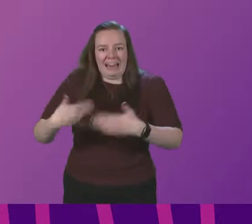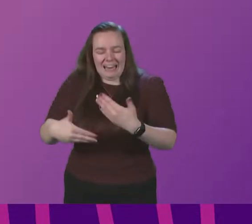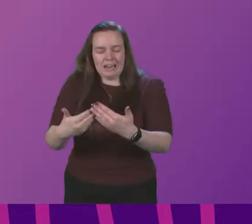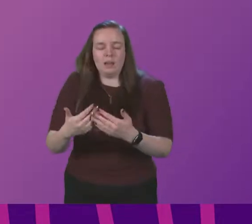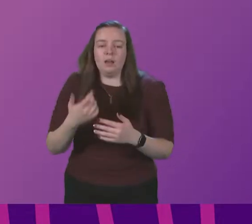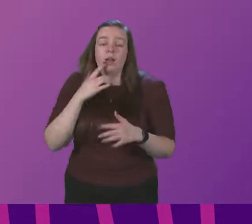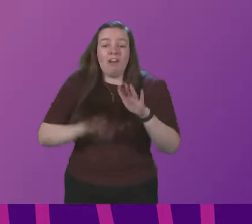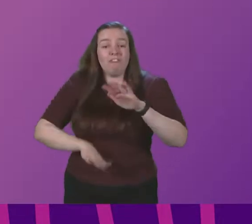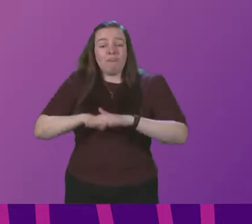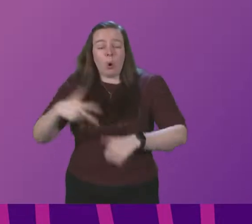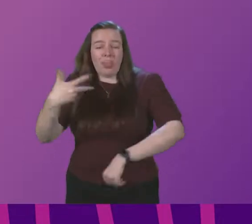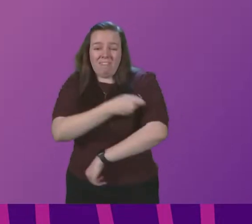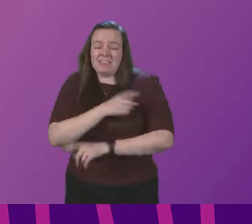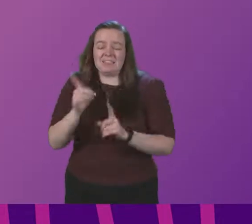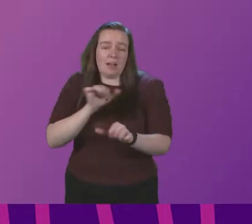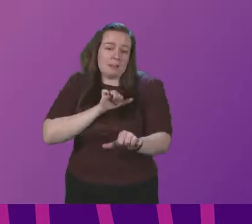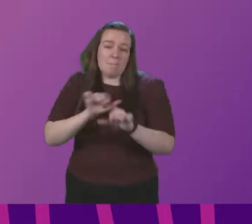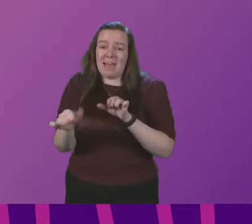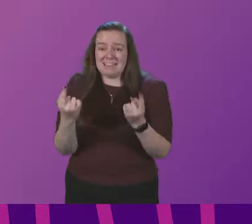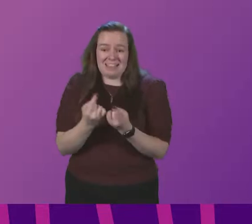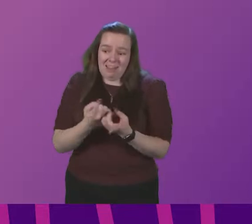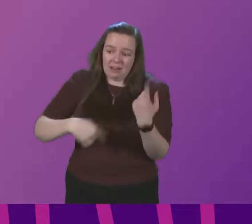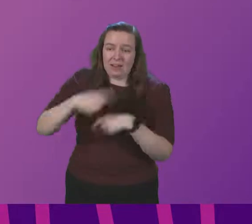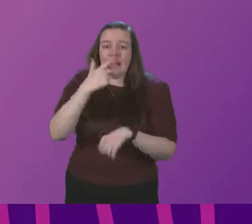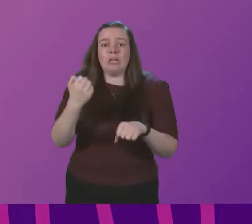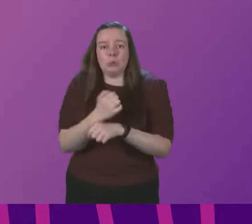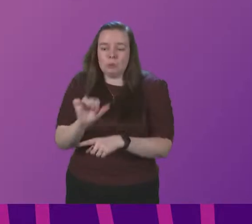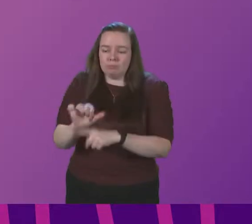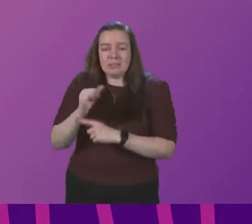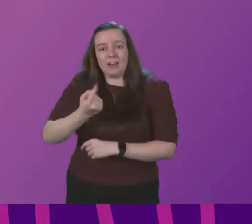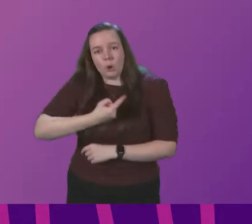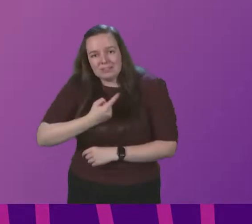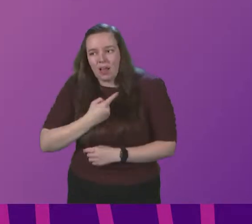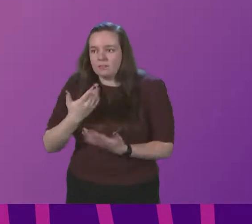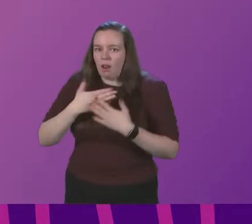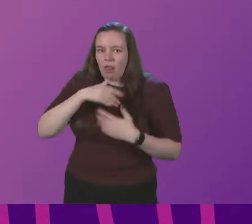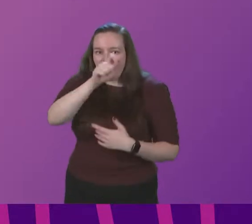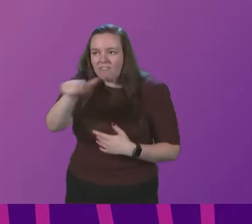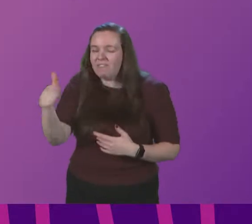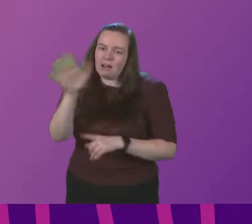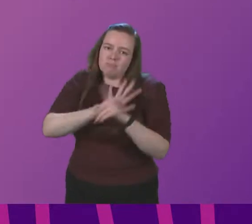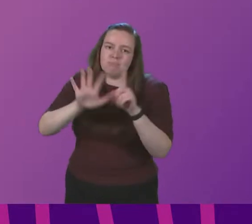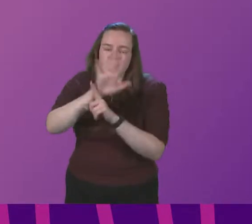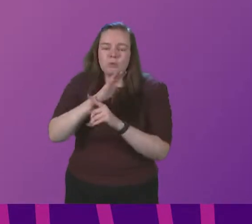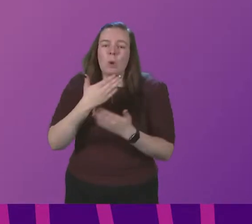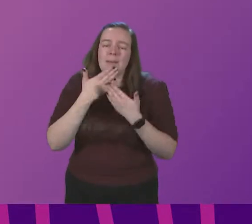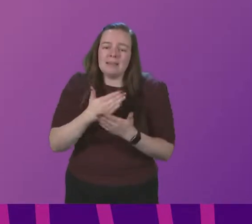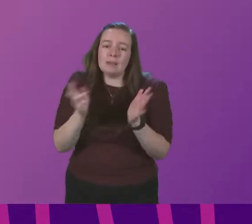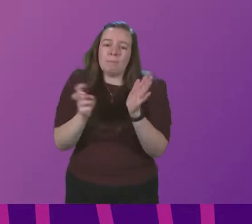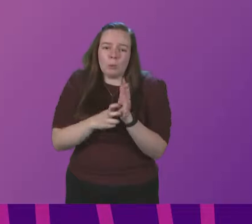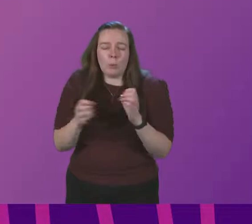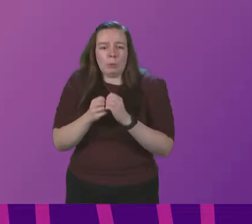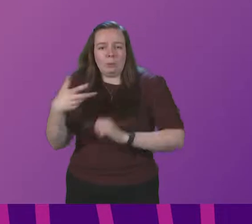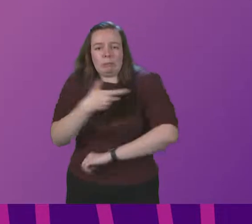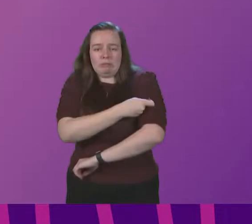fully vaccinated is the best thing any of us can do to protect ourselves, our loved ones and the country. So please book your booster